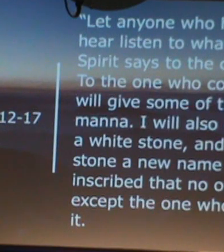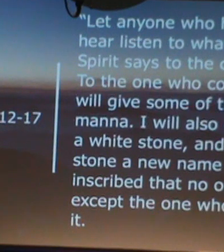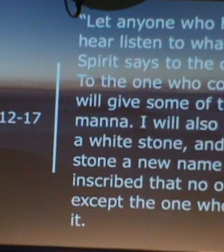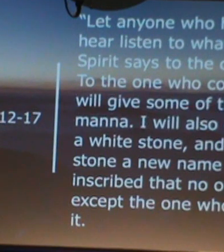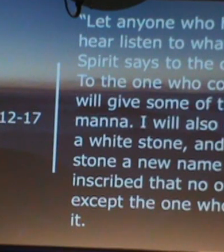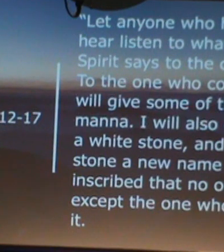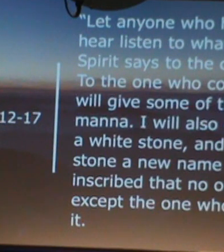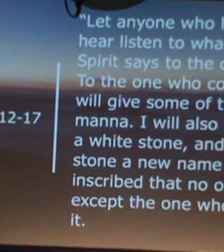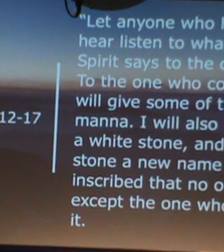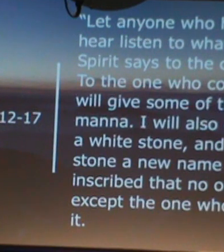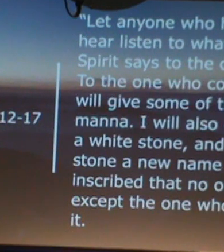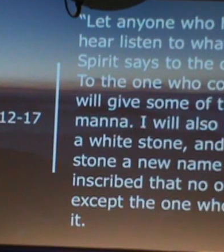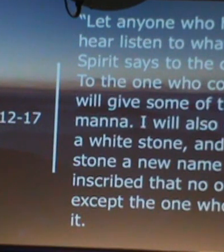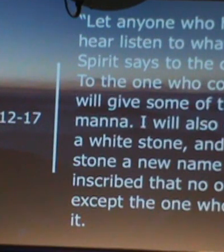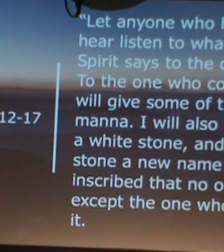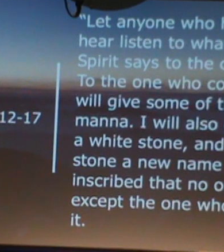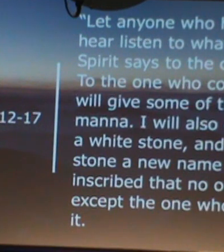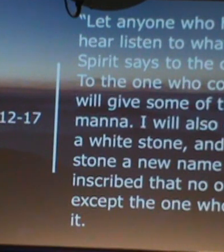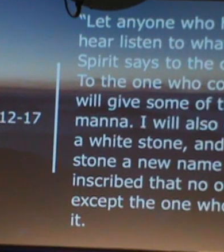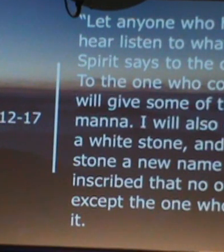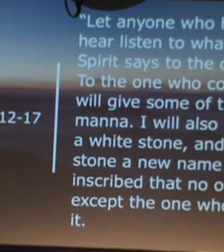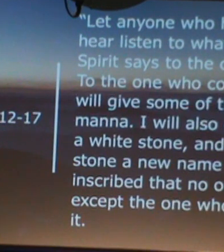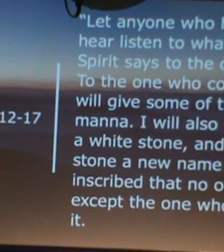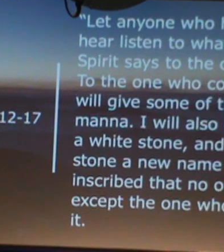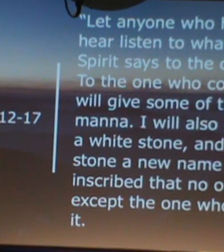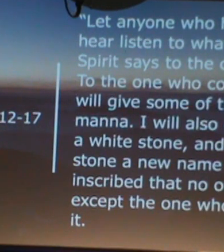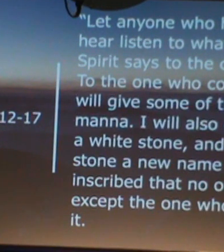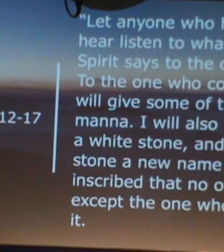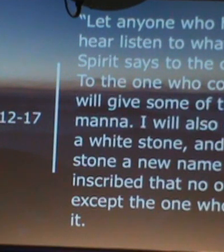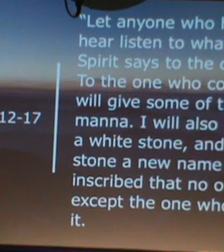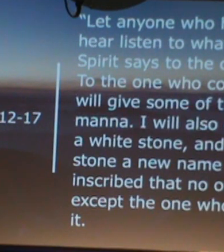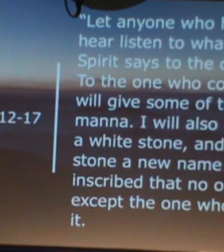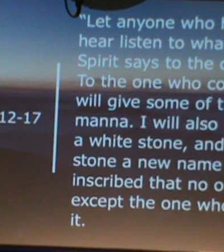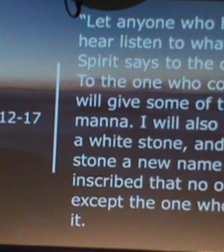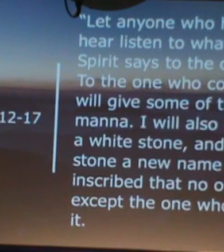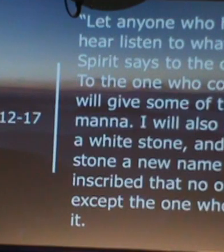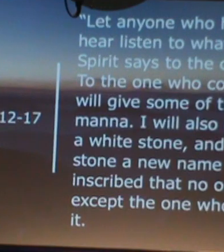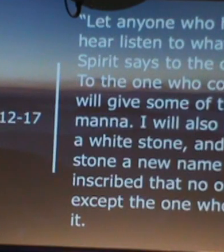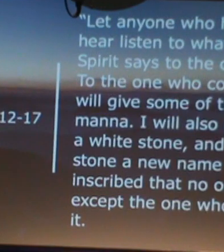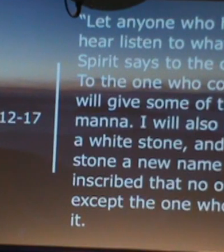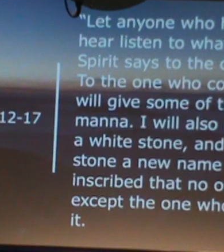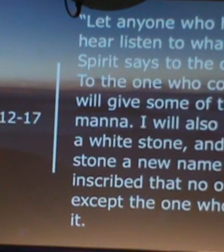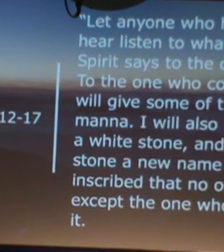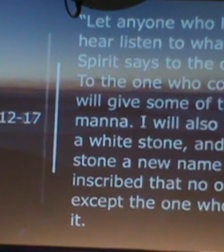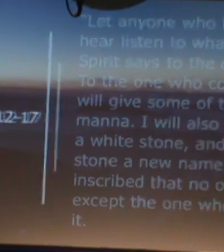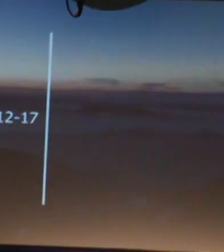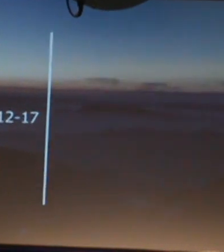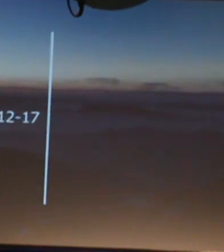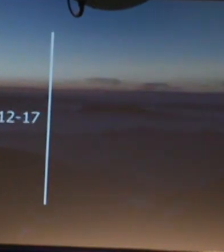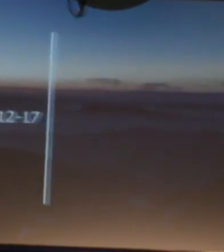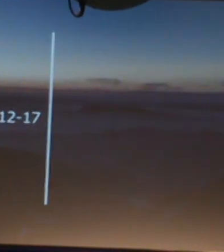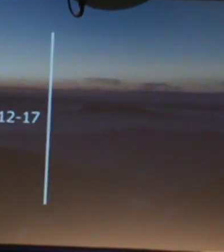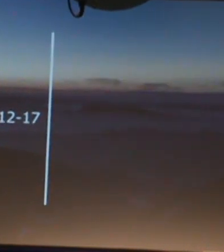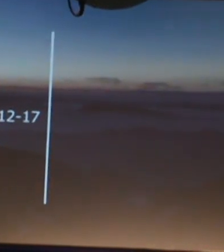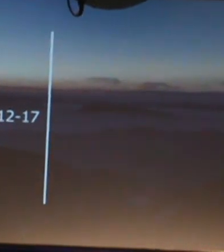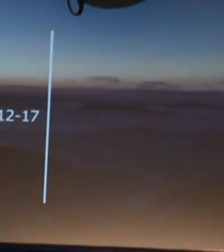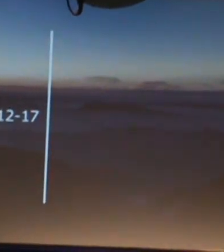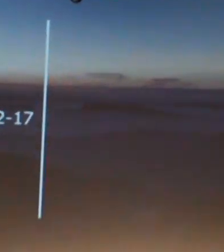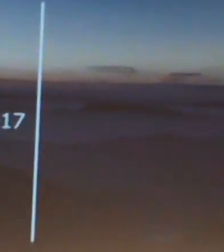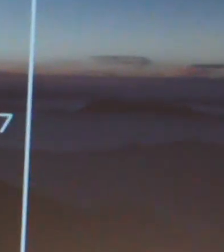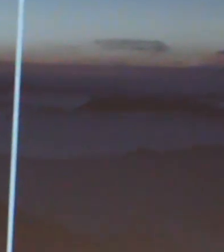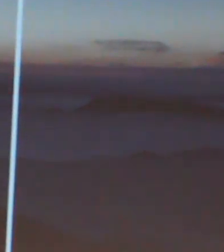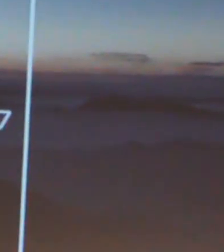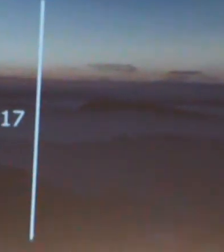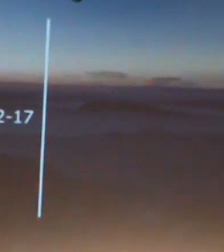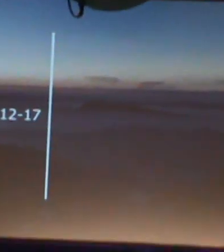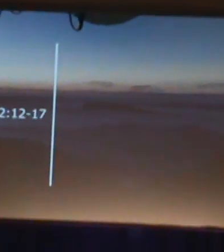name is inscribed, that no one knows except the one who receives it. Let us pray. Dear Heavenly Father, I thank you and I praise